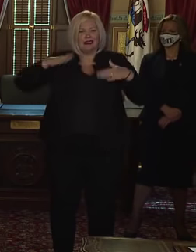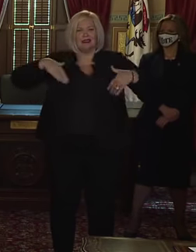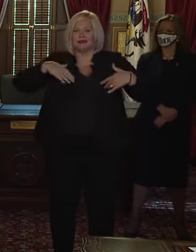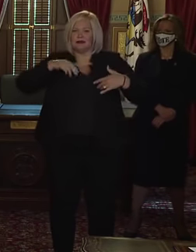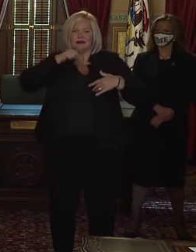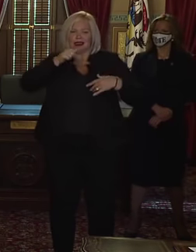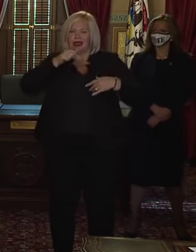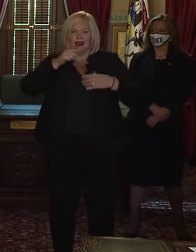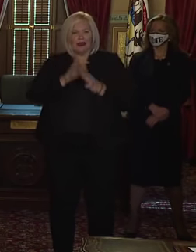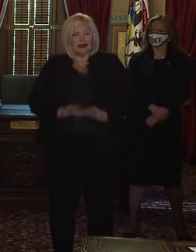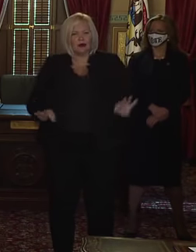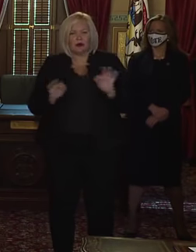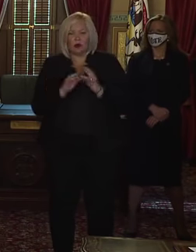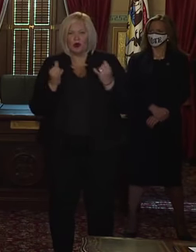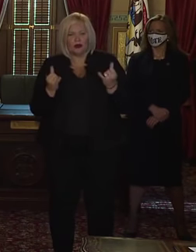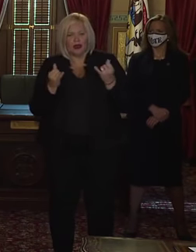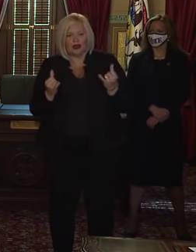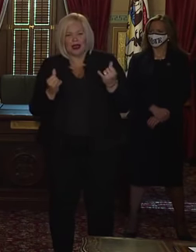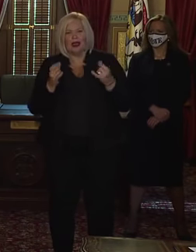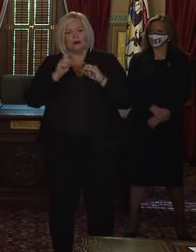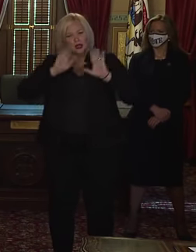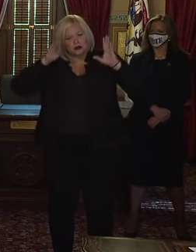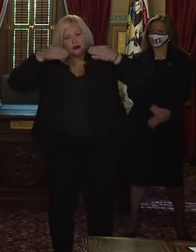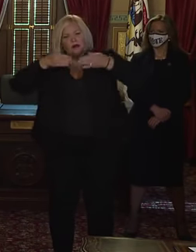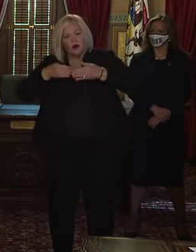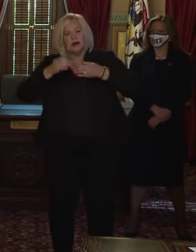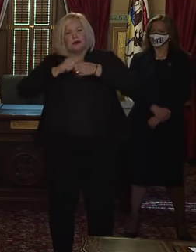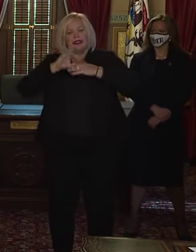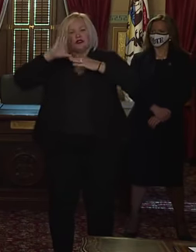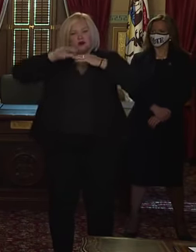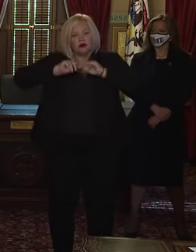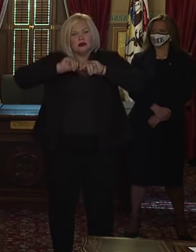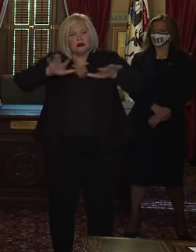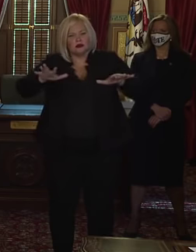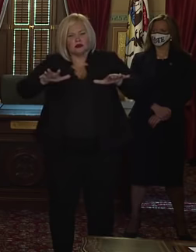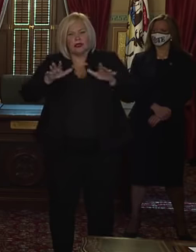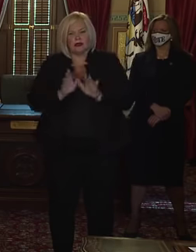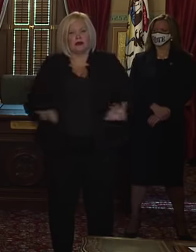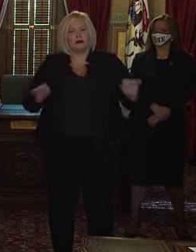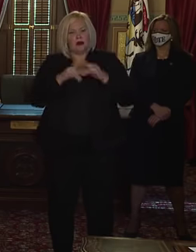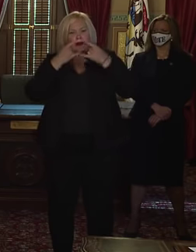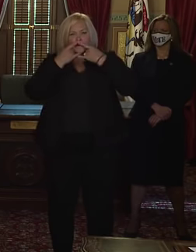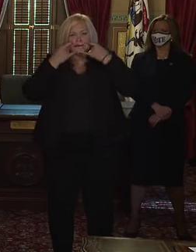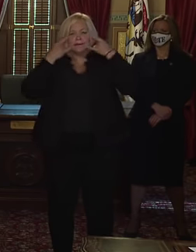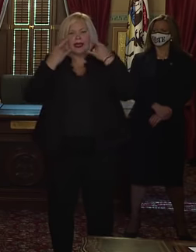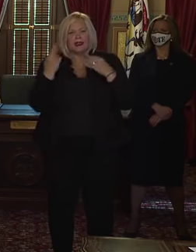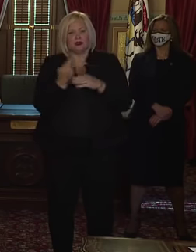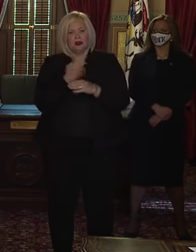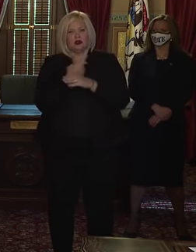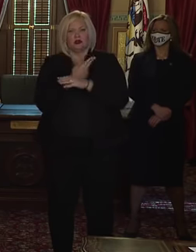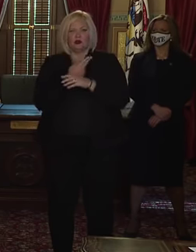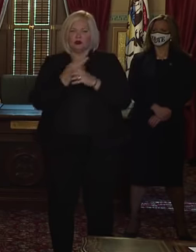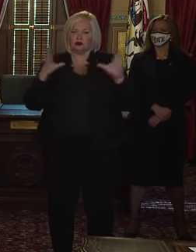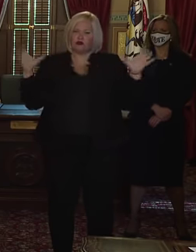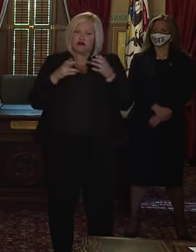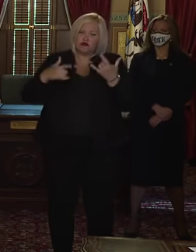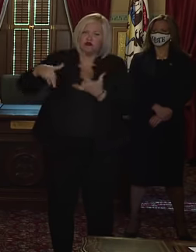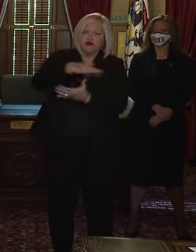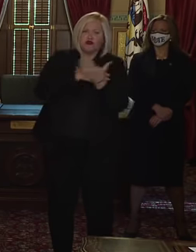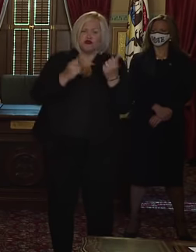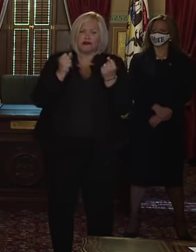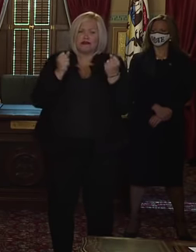law of Michigan, by virtue of these epidemic orders, are that we have to mask up and that we can't congregate in large numbers.